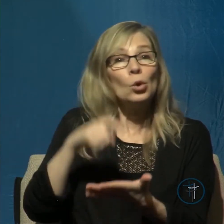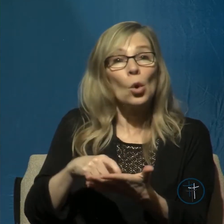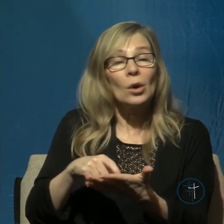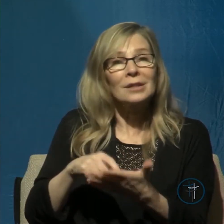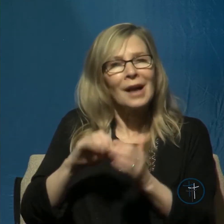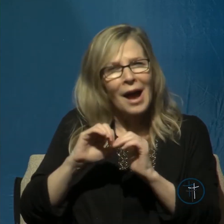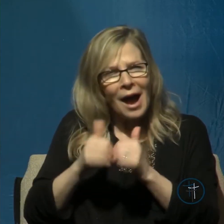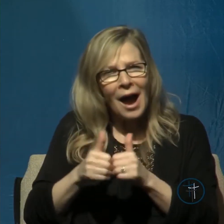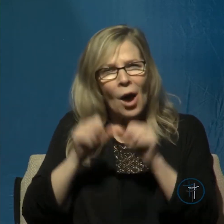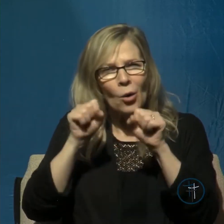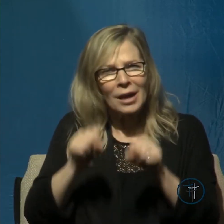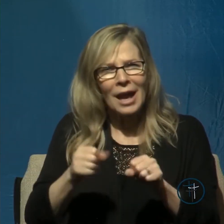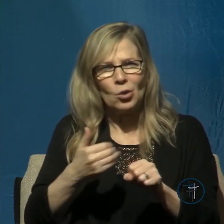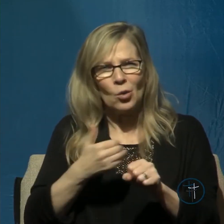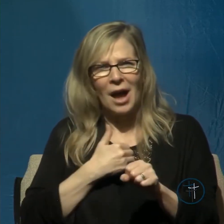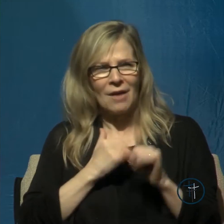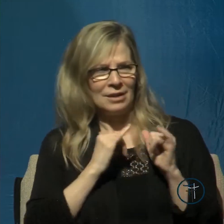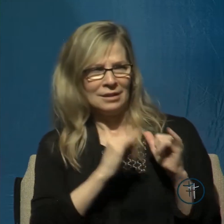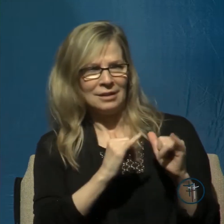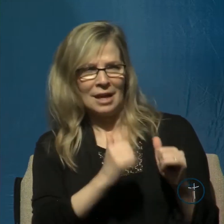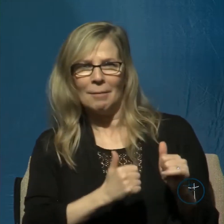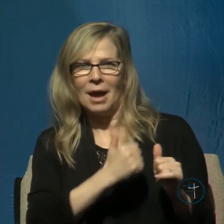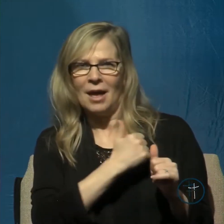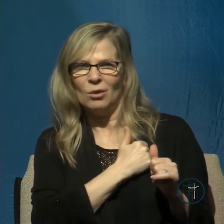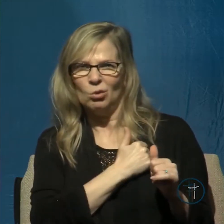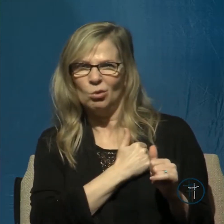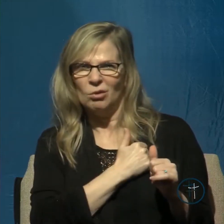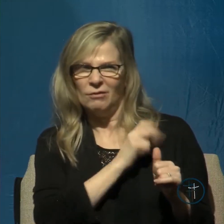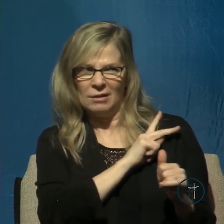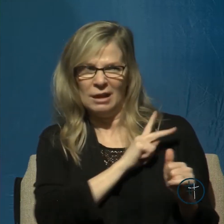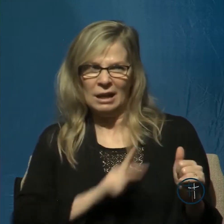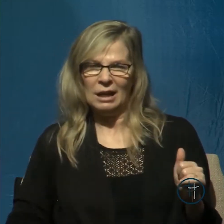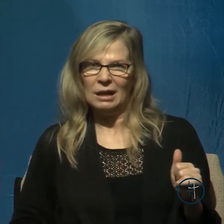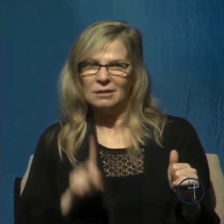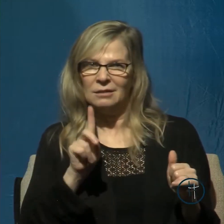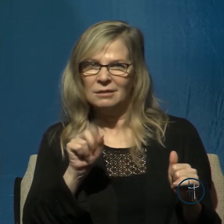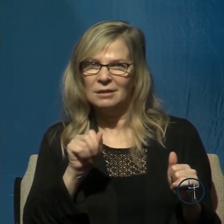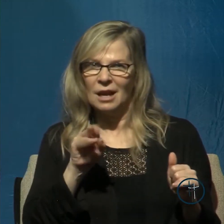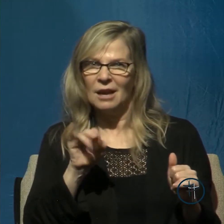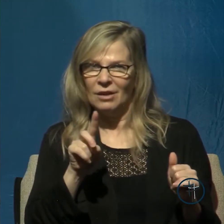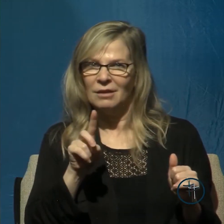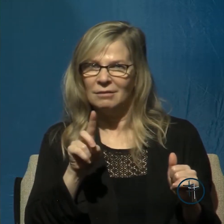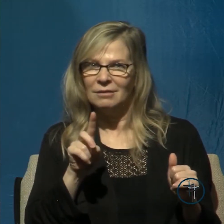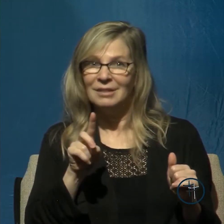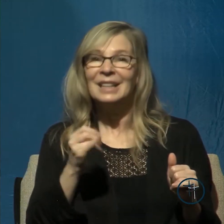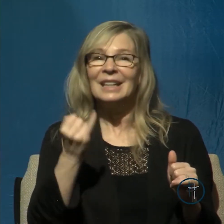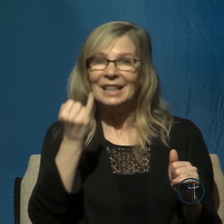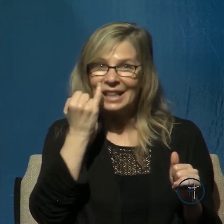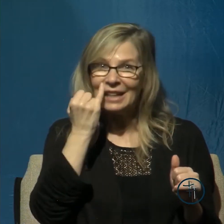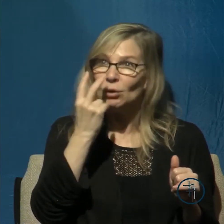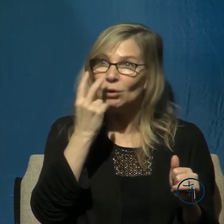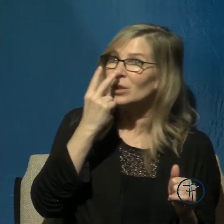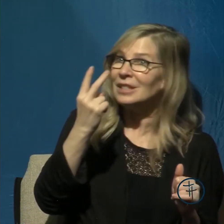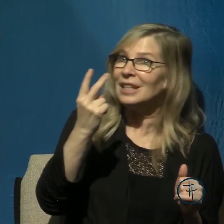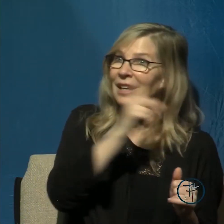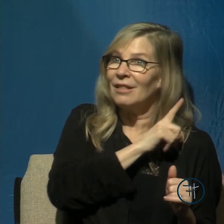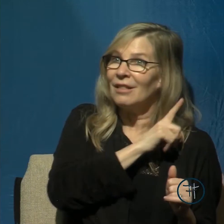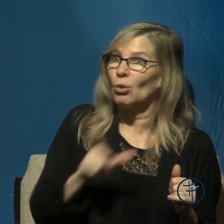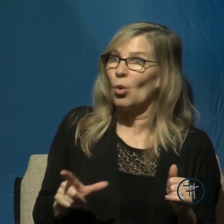same fearless attitude that King David had is if you see the Lord the same way that King David saw him